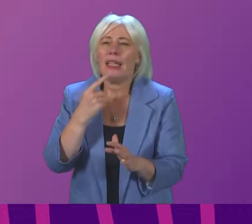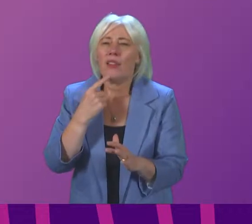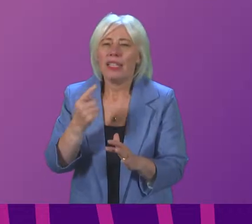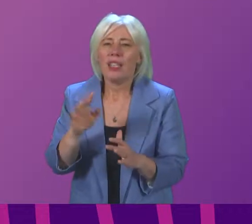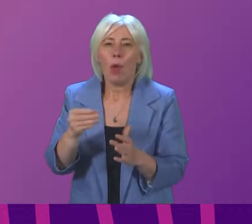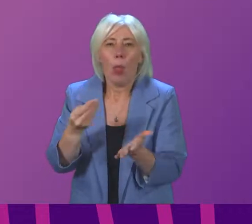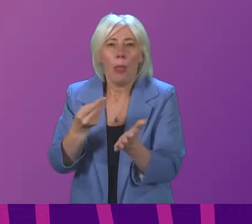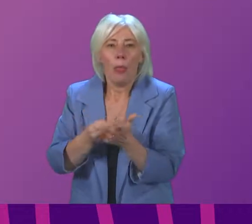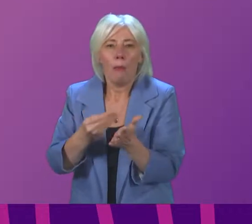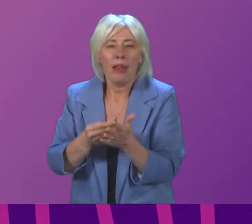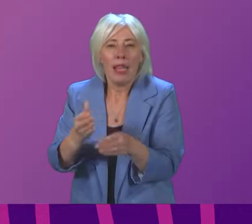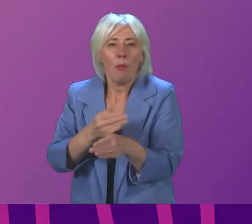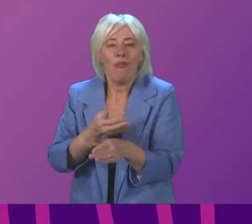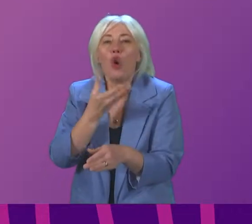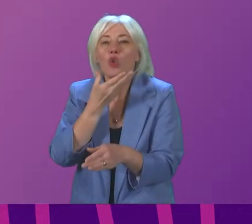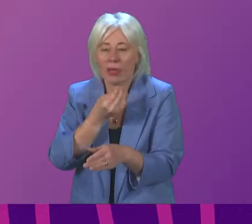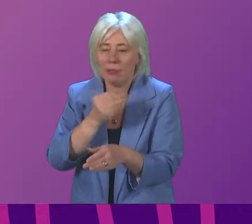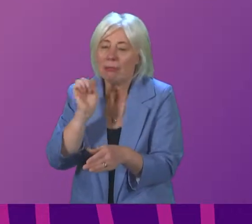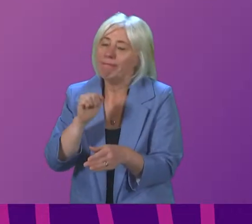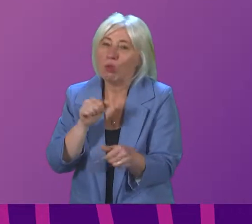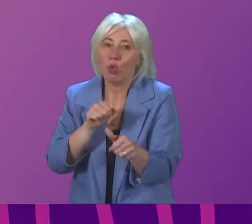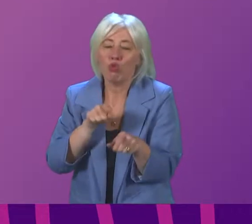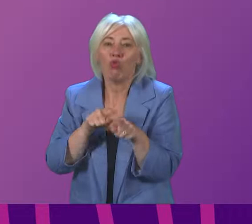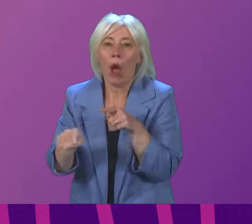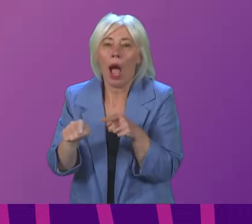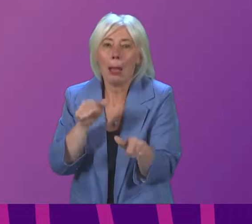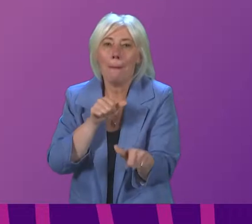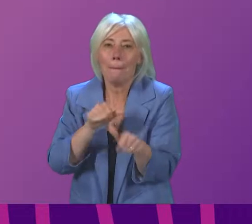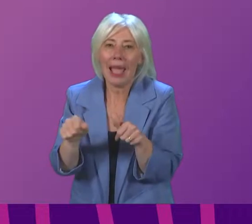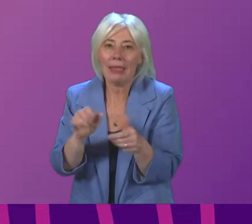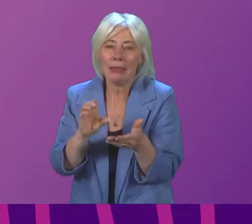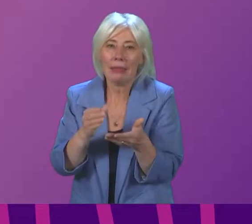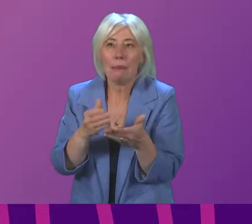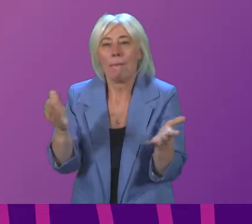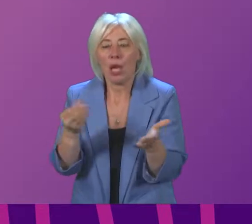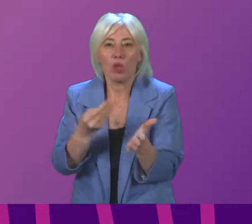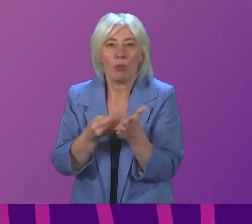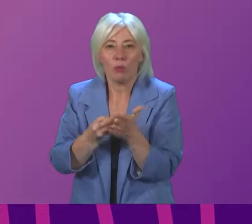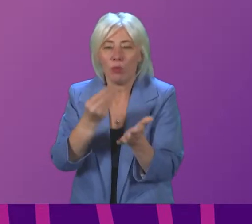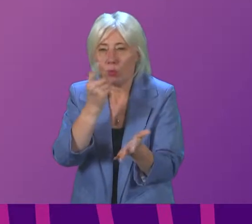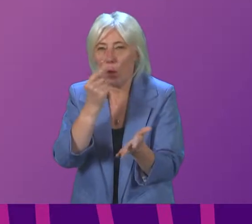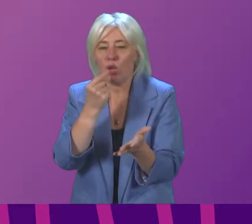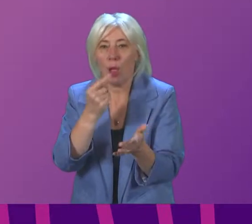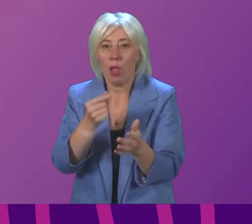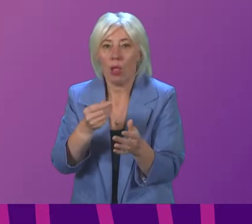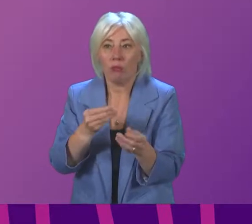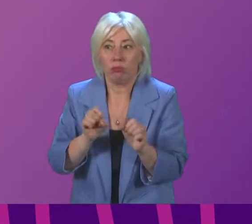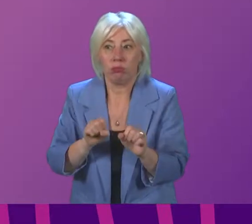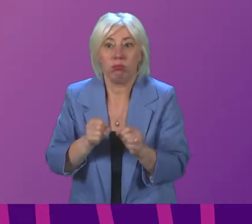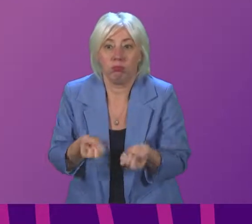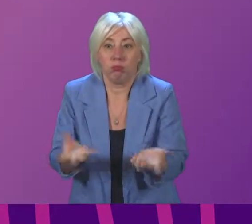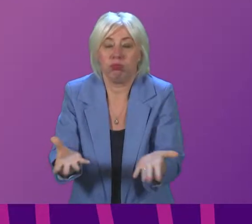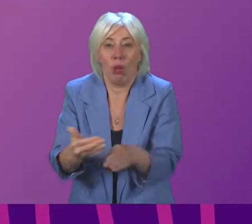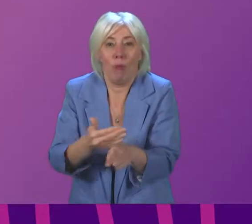about will this money be delivered before Christmas. We will do our best to make sure this money, or as much of it as possible, is delivered as quickly as possible, and hopefully before